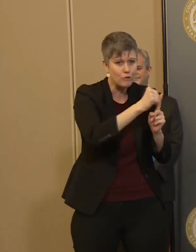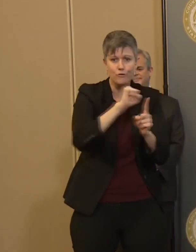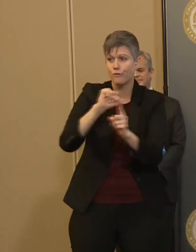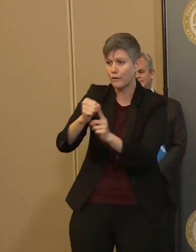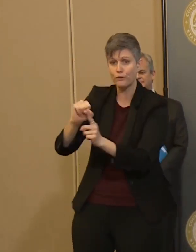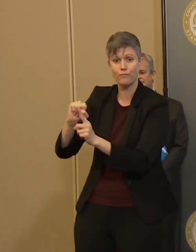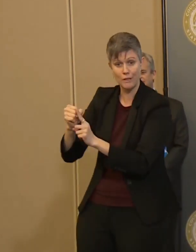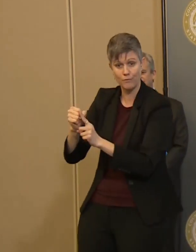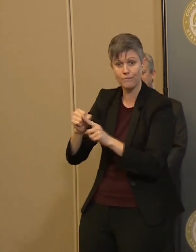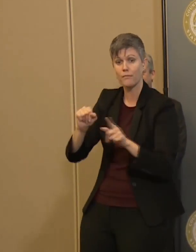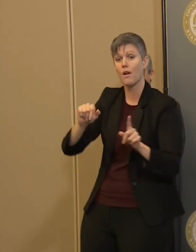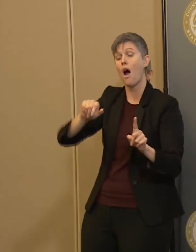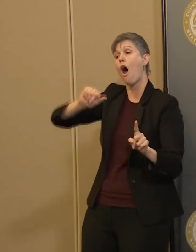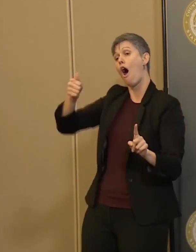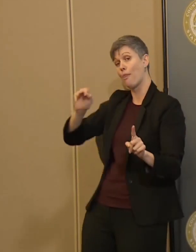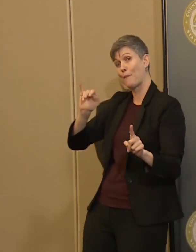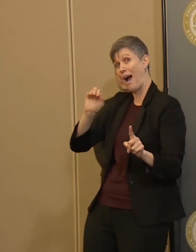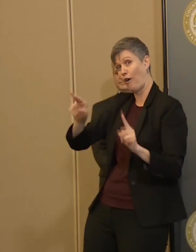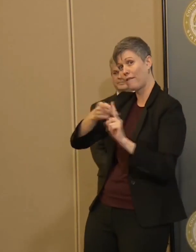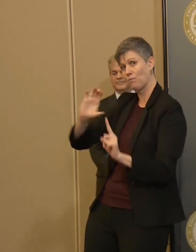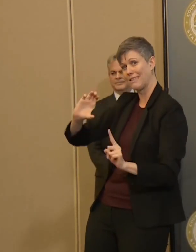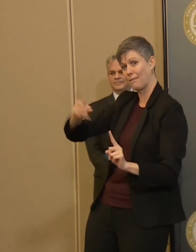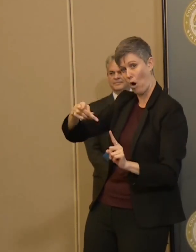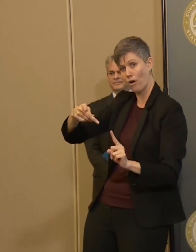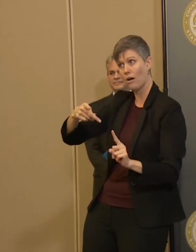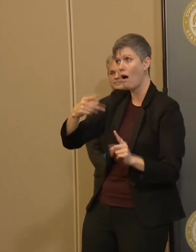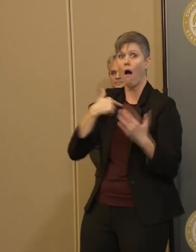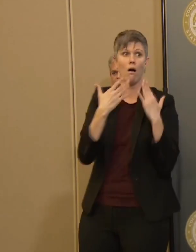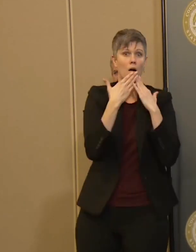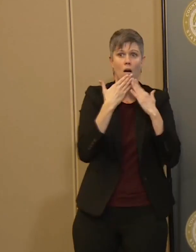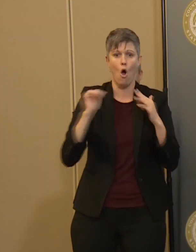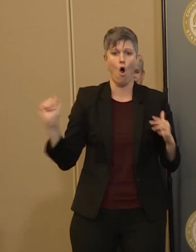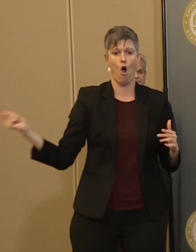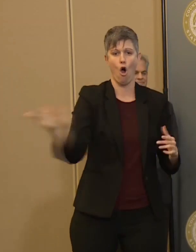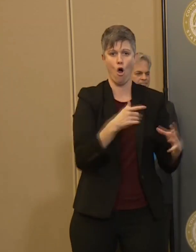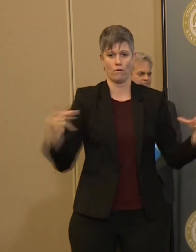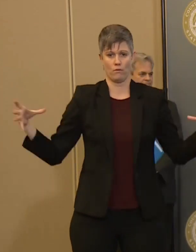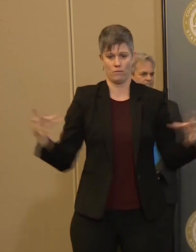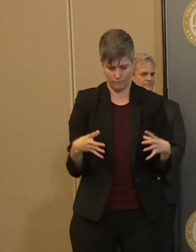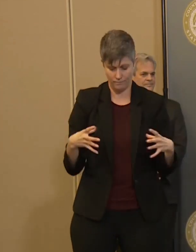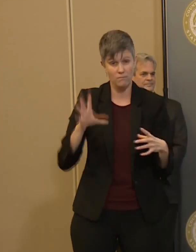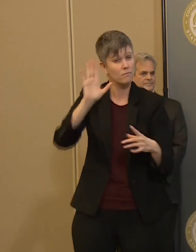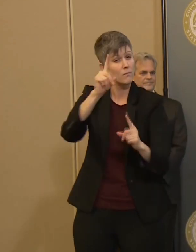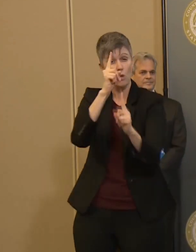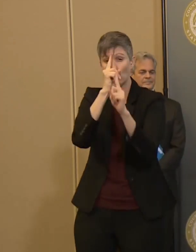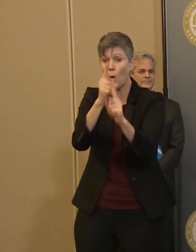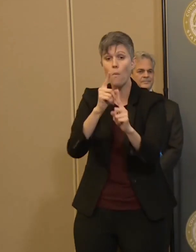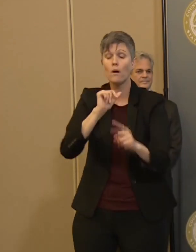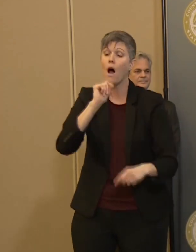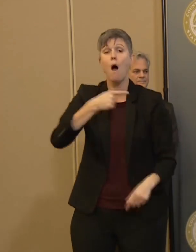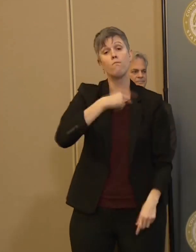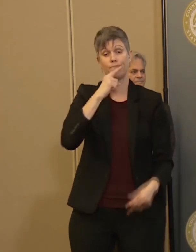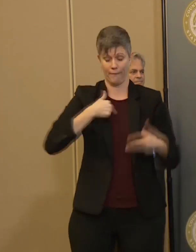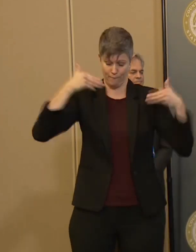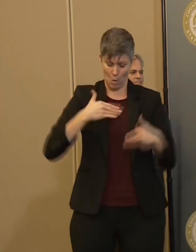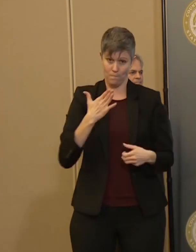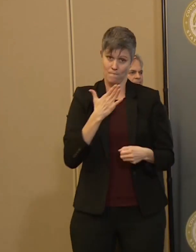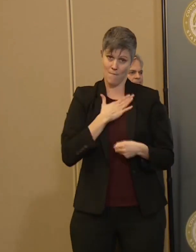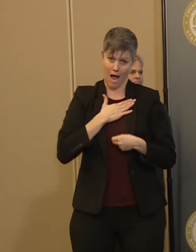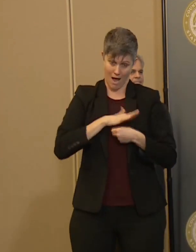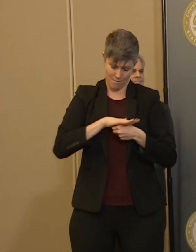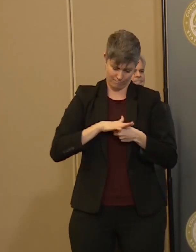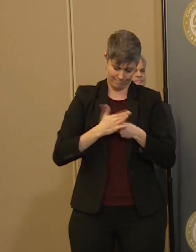Arsdale from Cedar Park. What we're talking about today is not just a county approach, but a regional